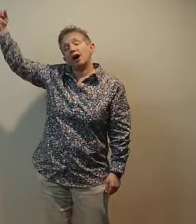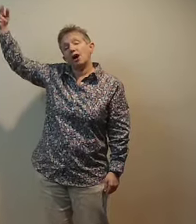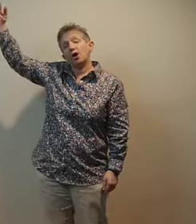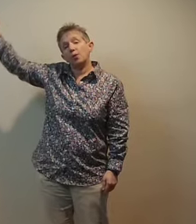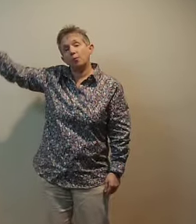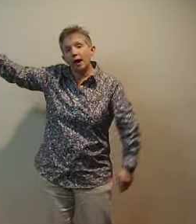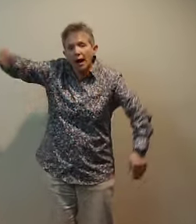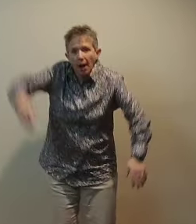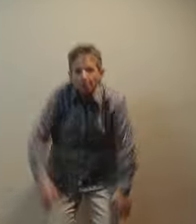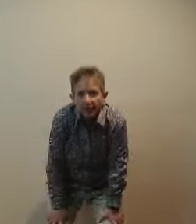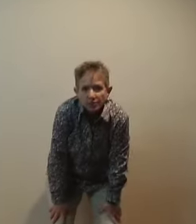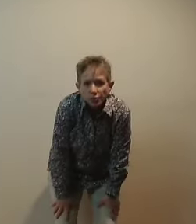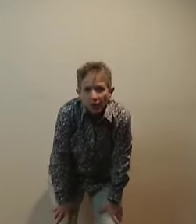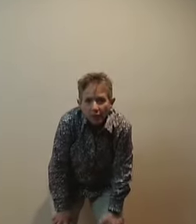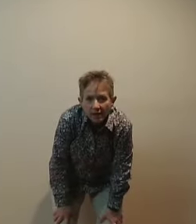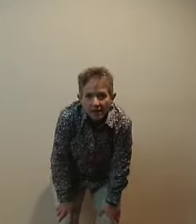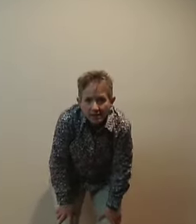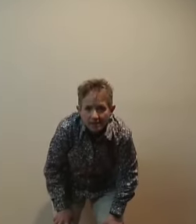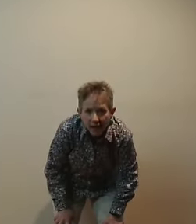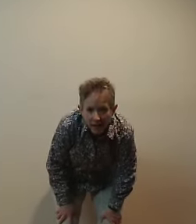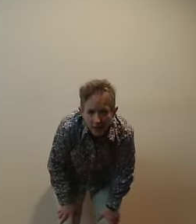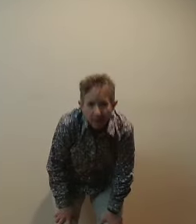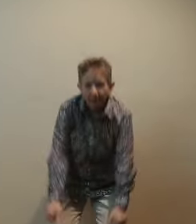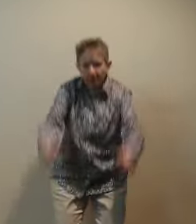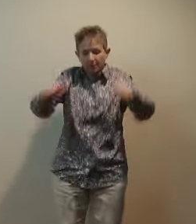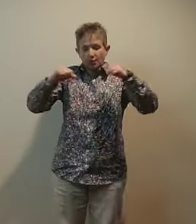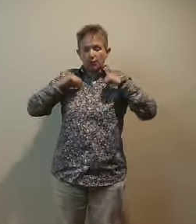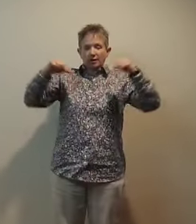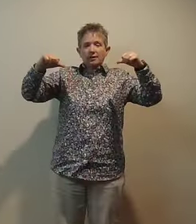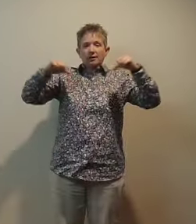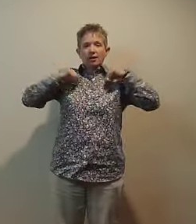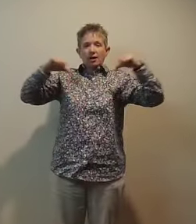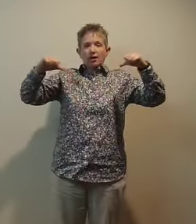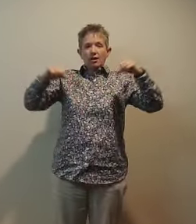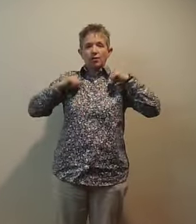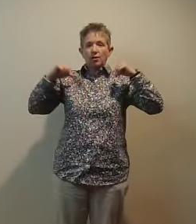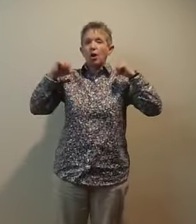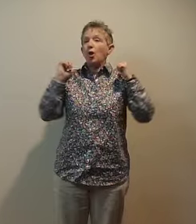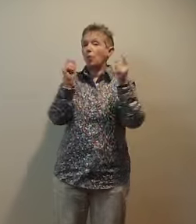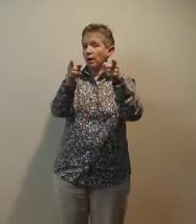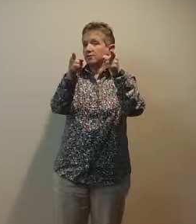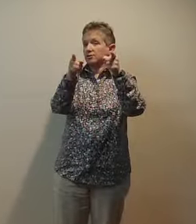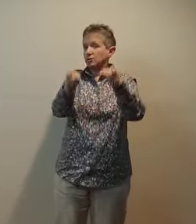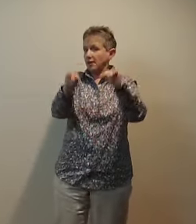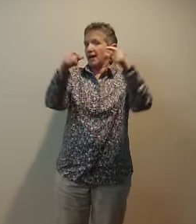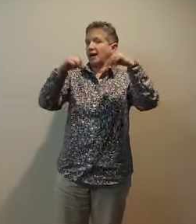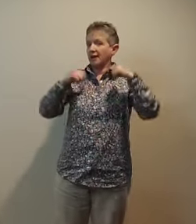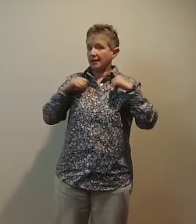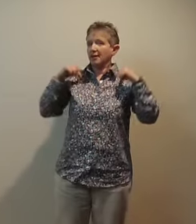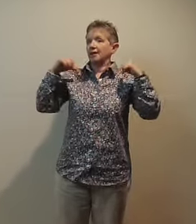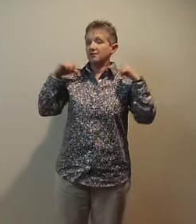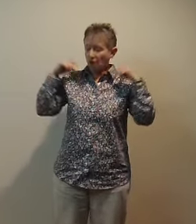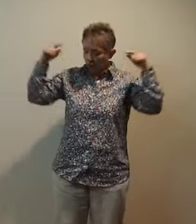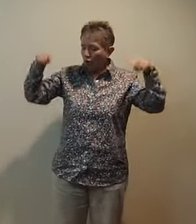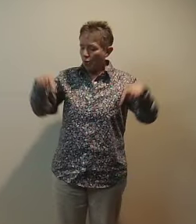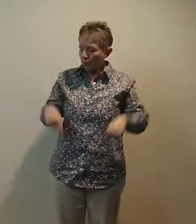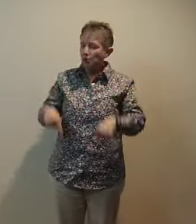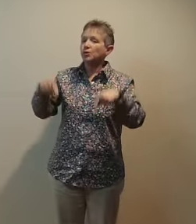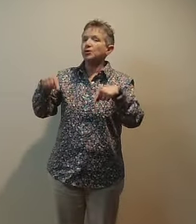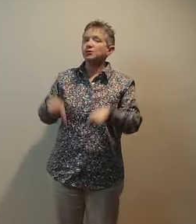home A place where we can settle in and we can call our own Once you take us home you'll